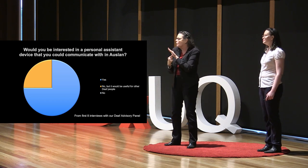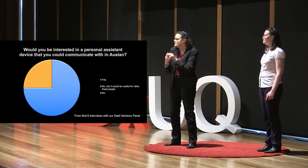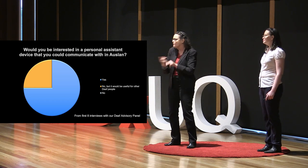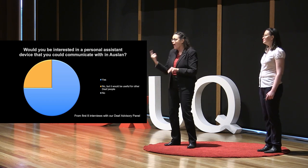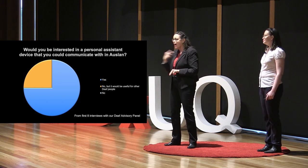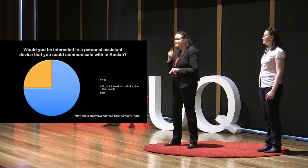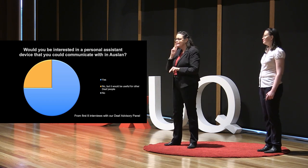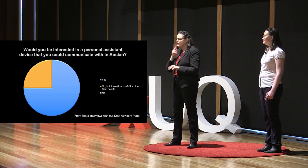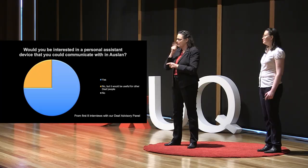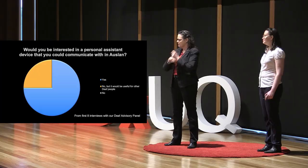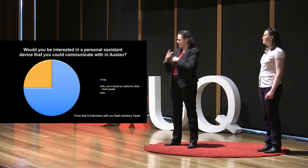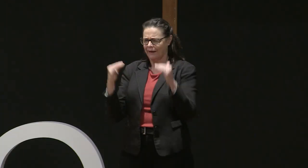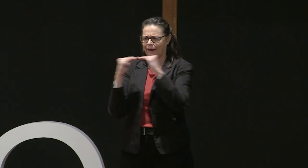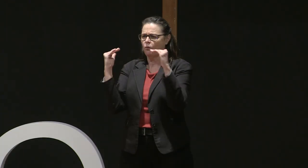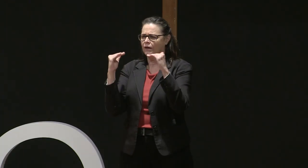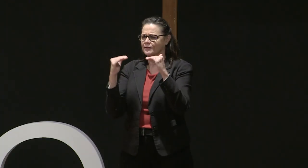sure that it could happen.